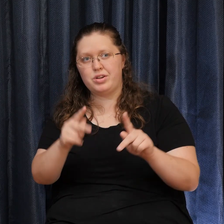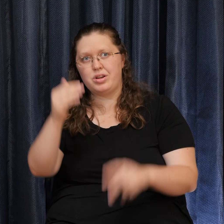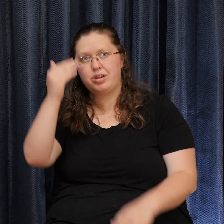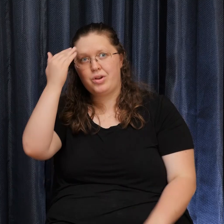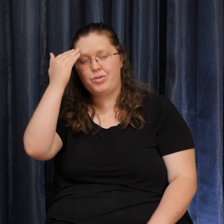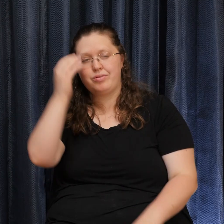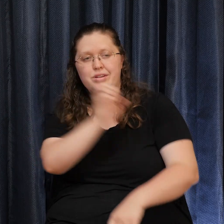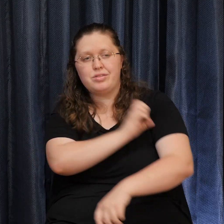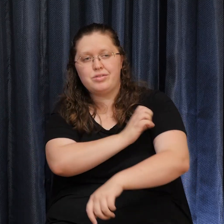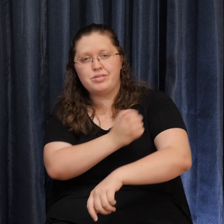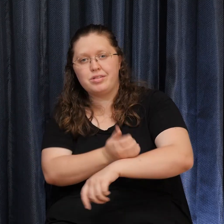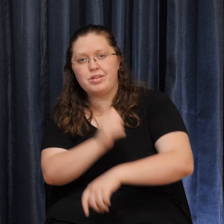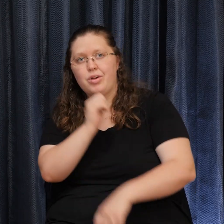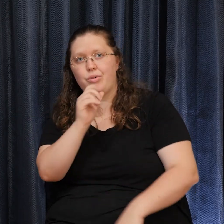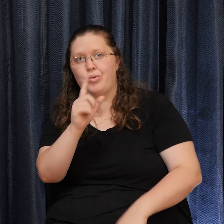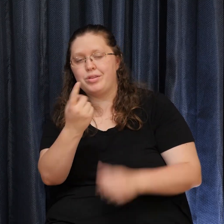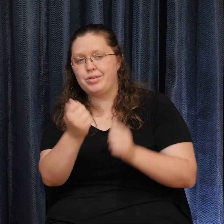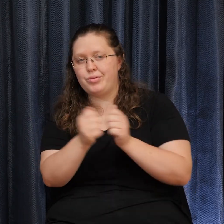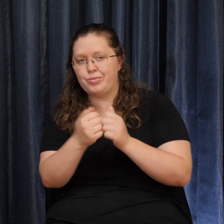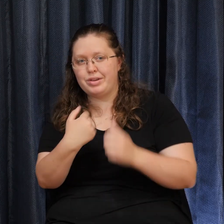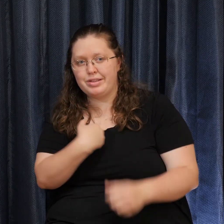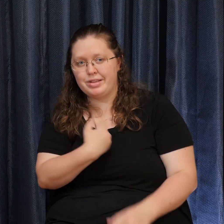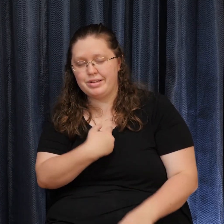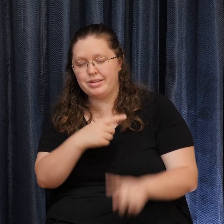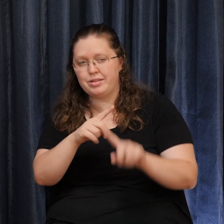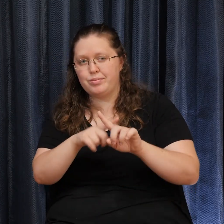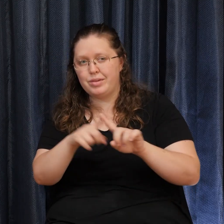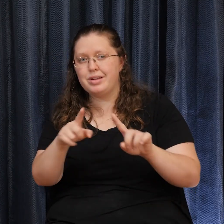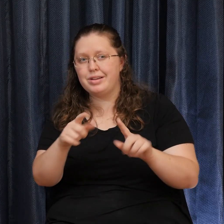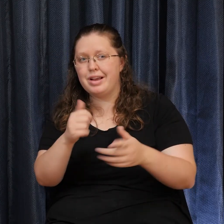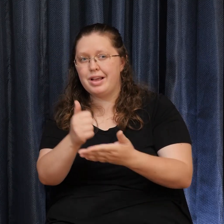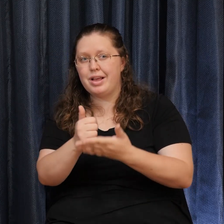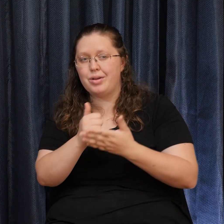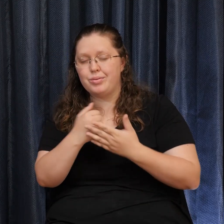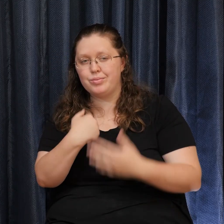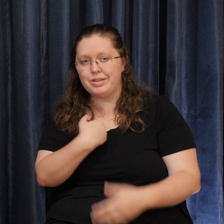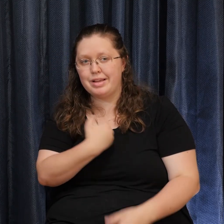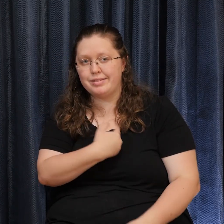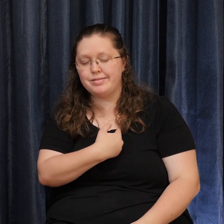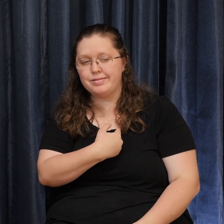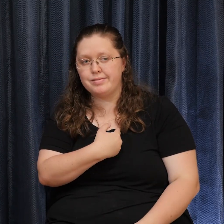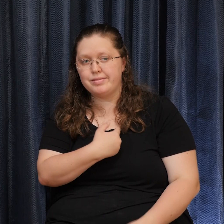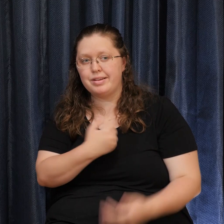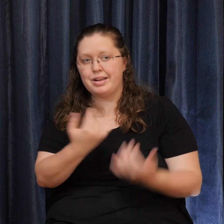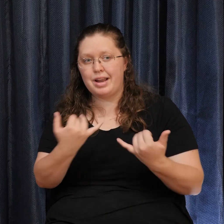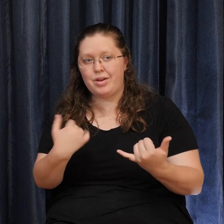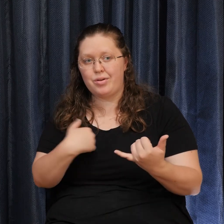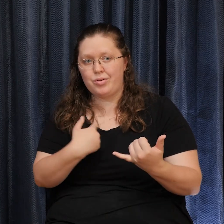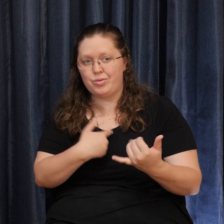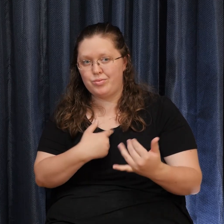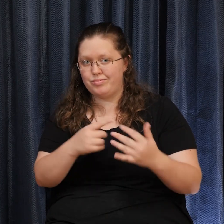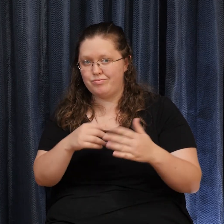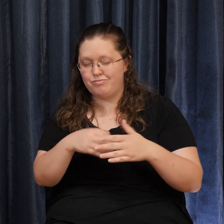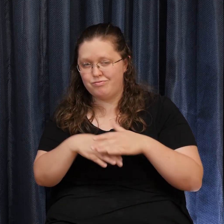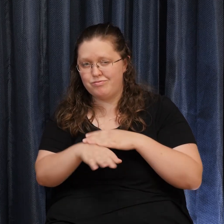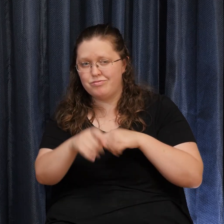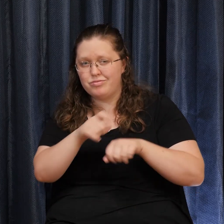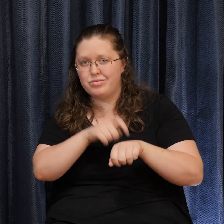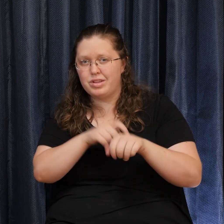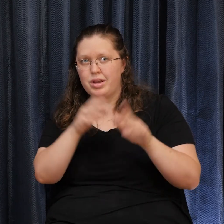us But it is for us And we're reminded As we move into this time That with God All things are possible